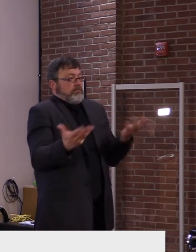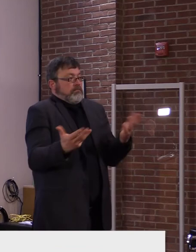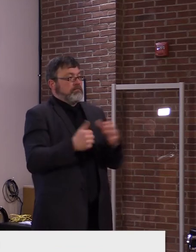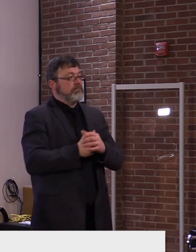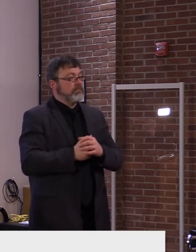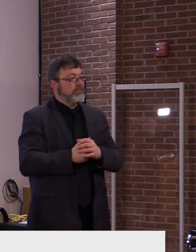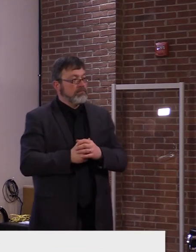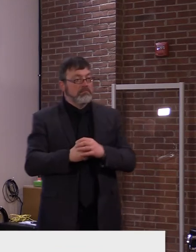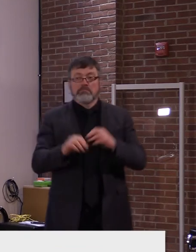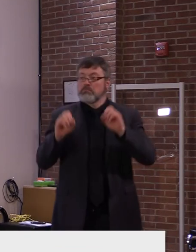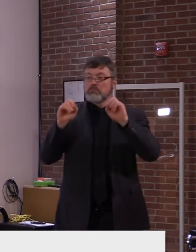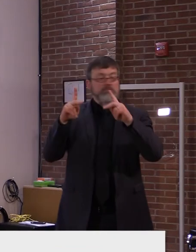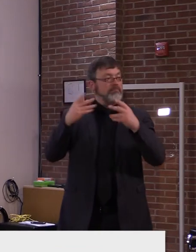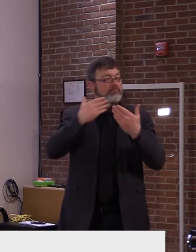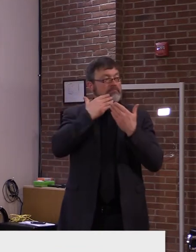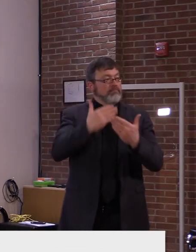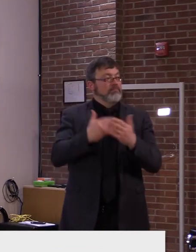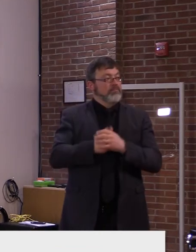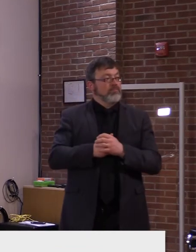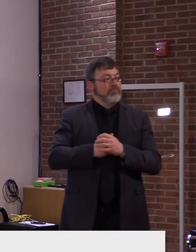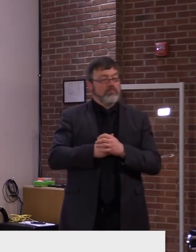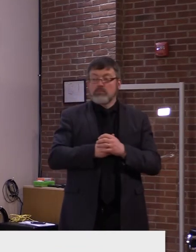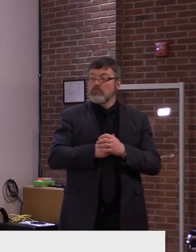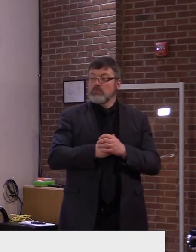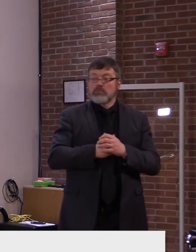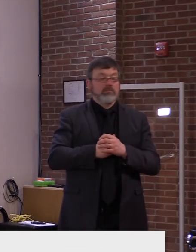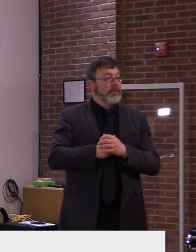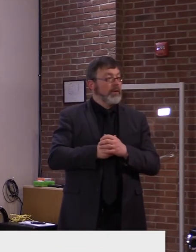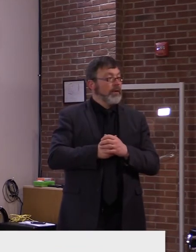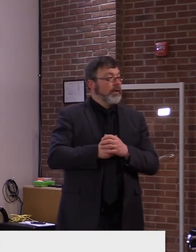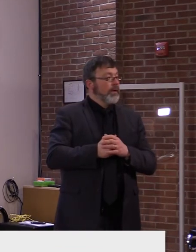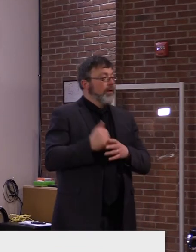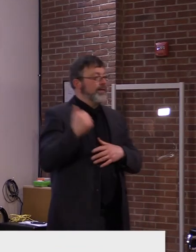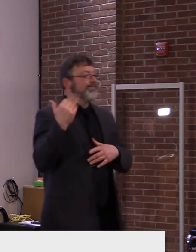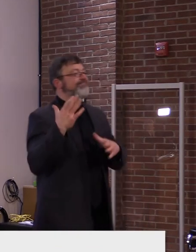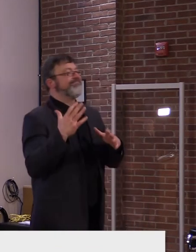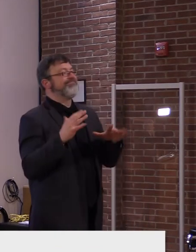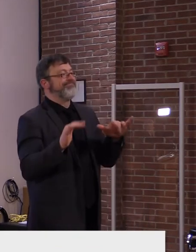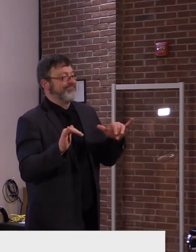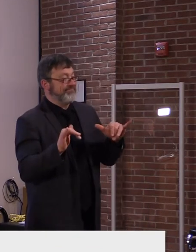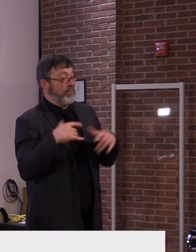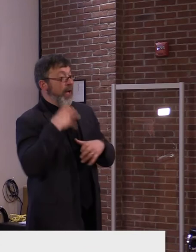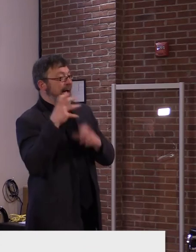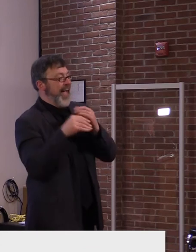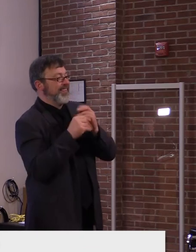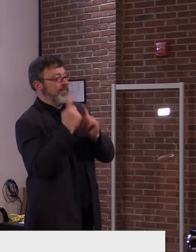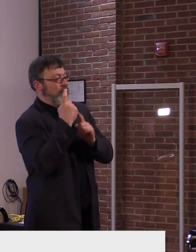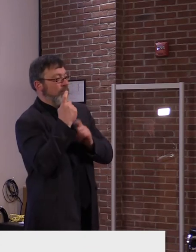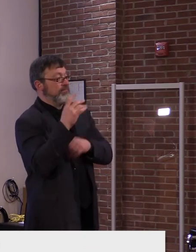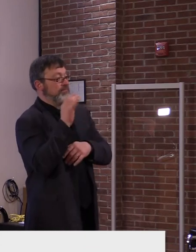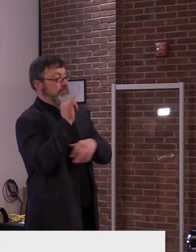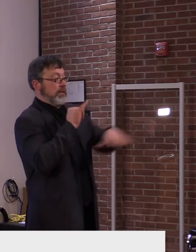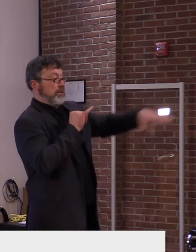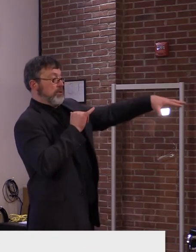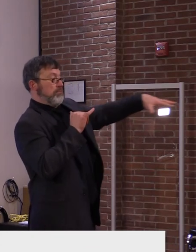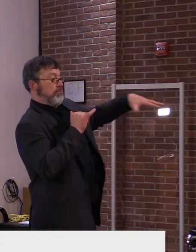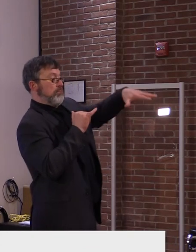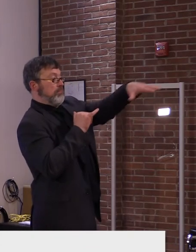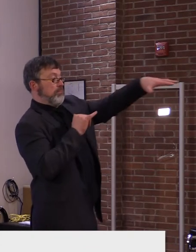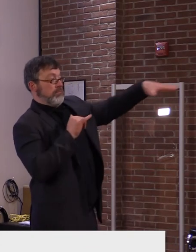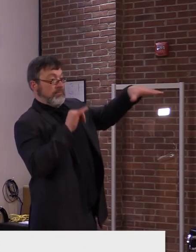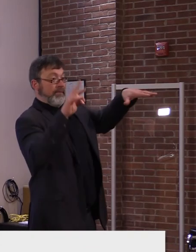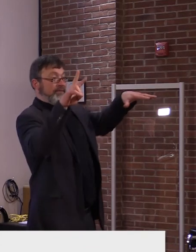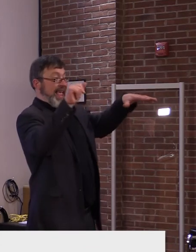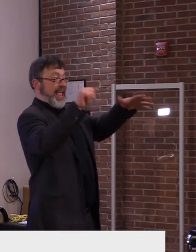Okay. Thank you very much. Yeah, I, want to, yes, it's not part of our, our program. It